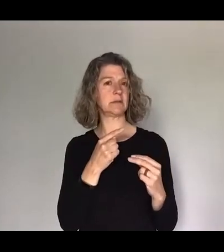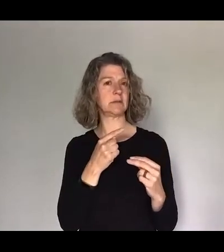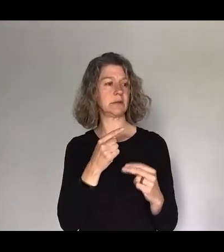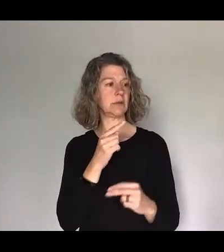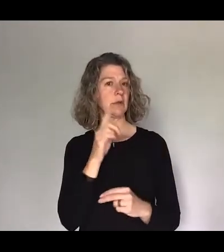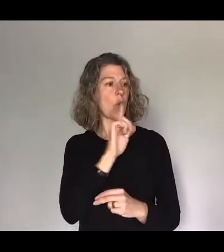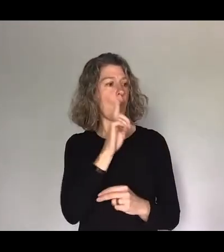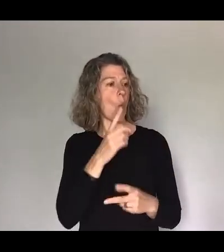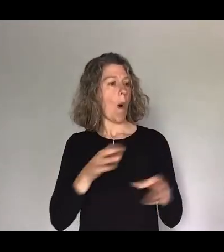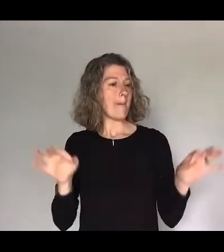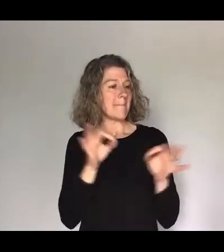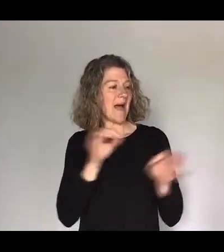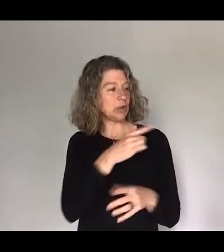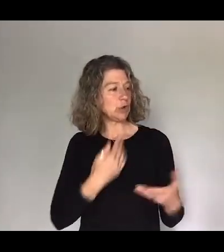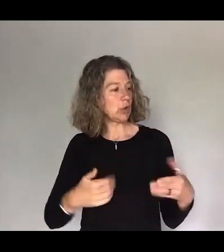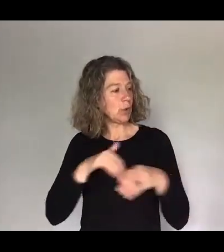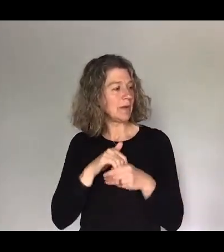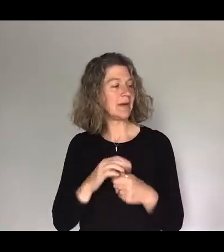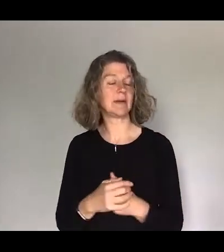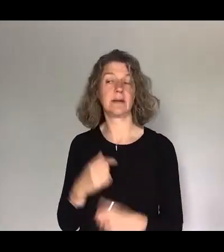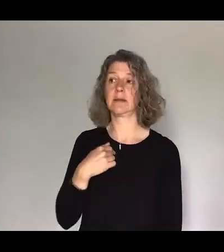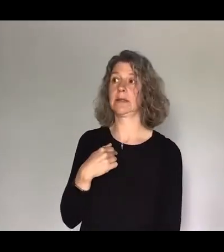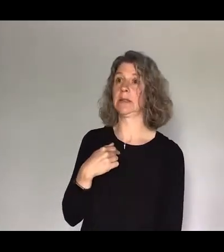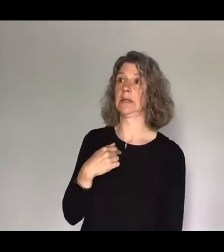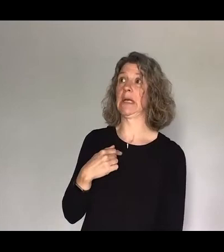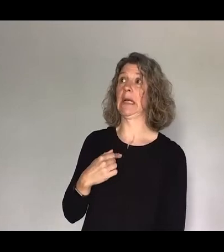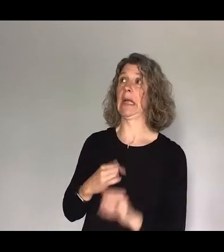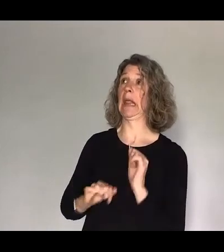in and I desperately wanted to say the pussycat dolls